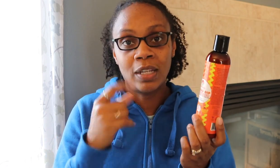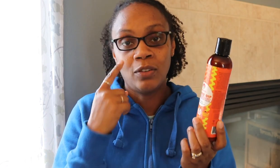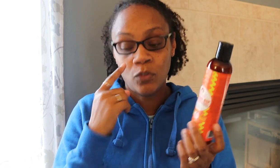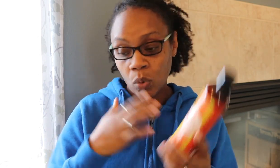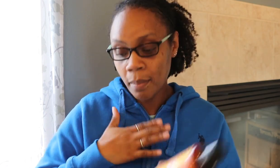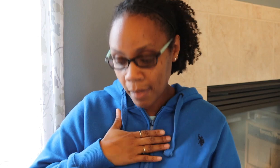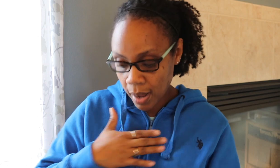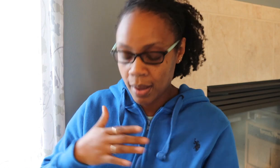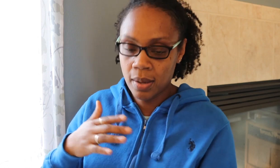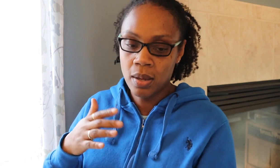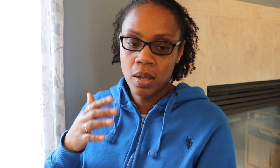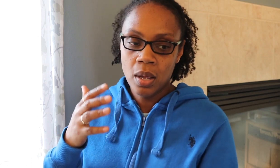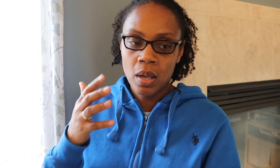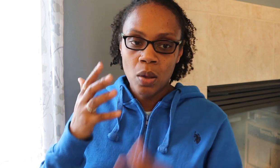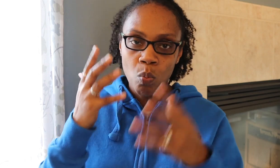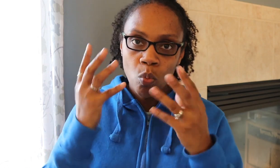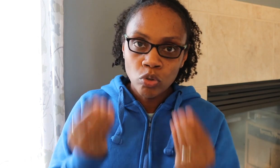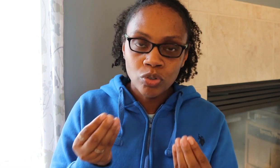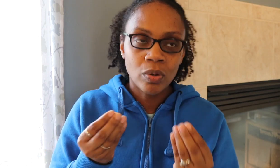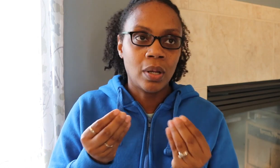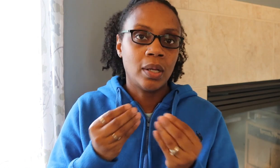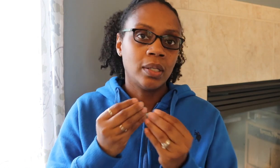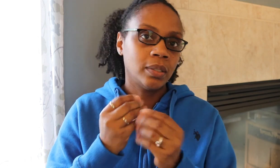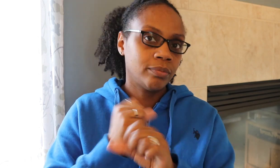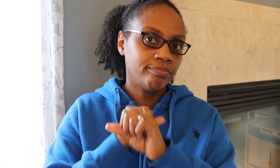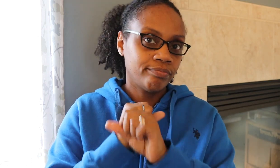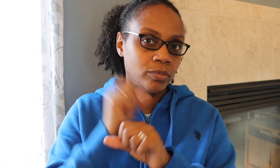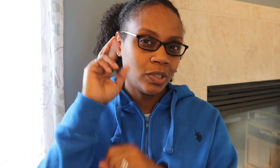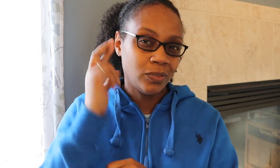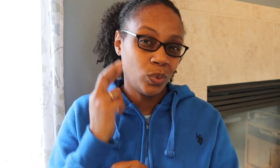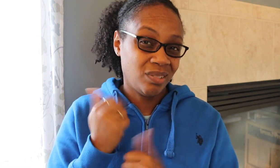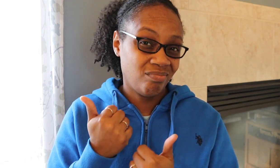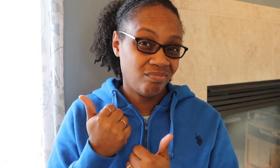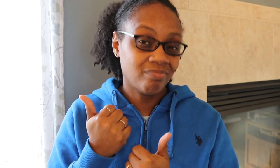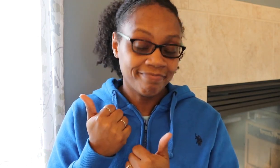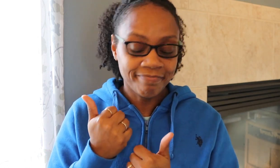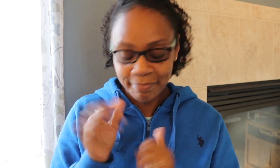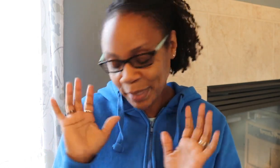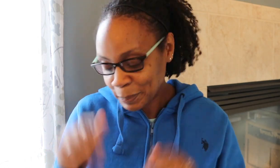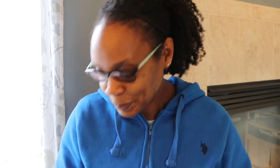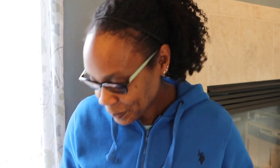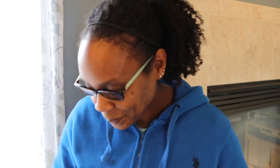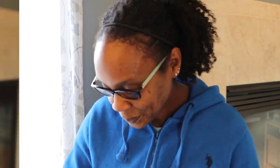this is perfect for my hair, keeping it moisturized in those protective twists.